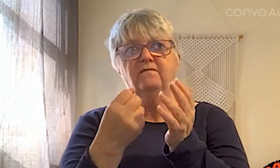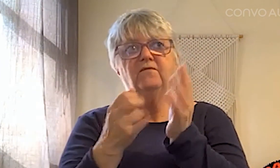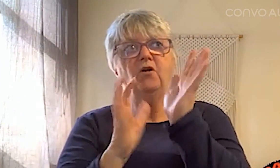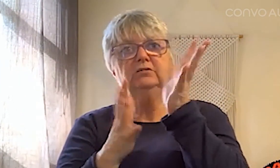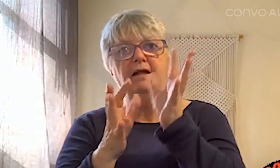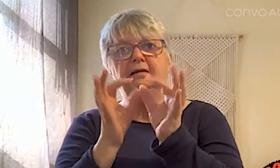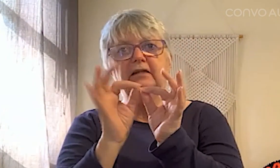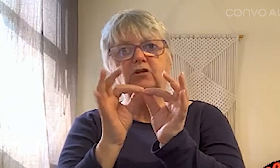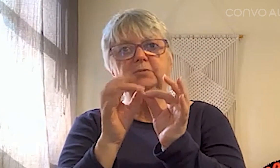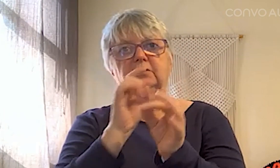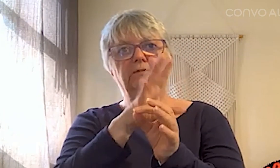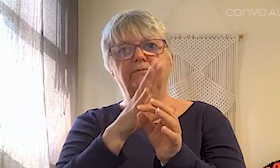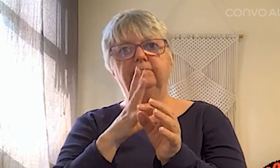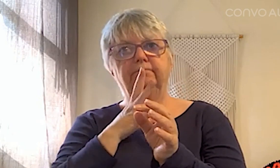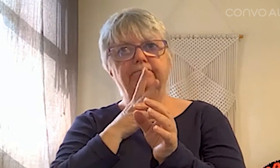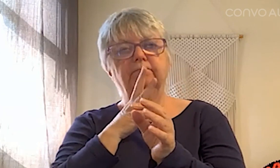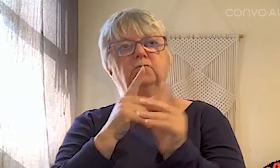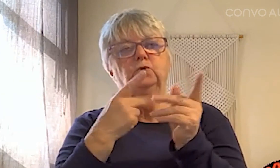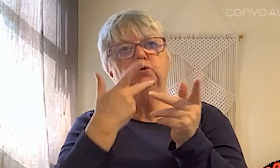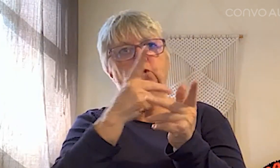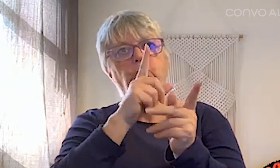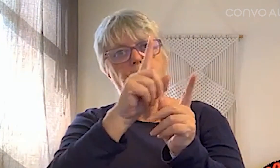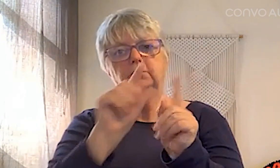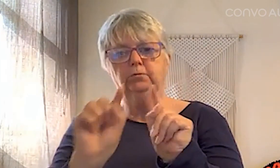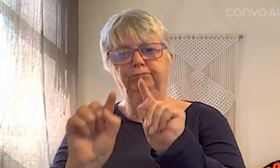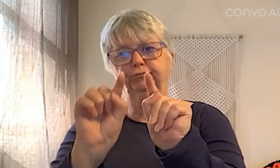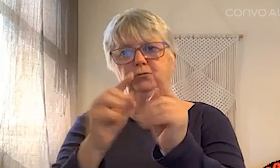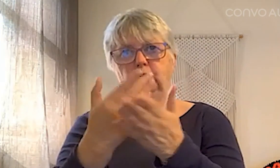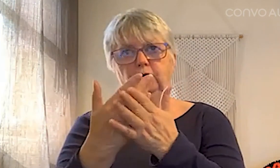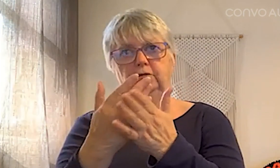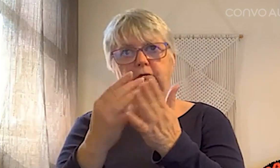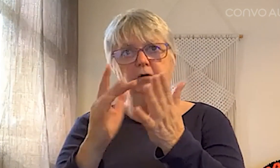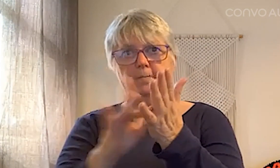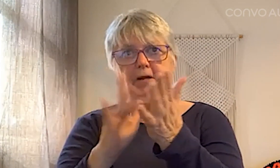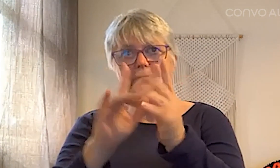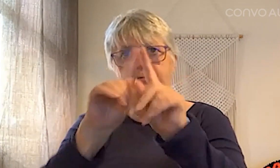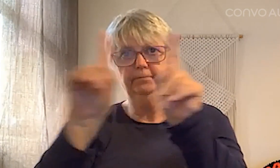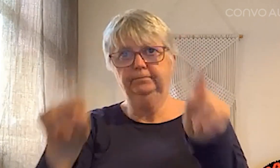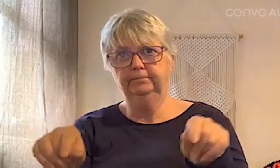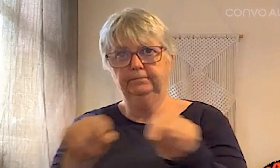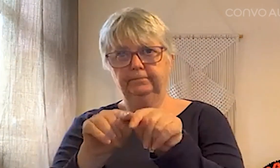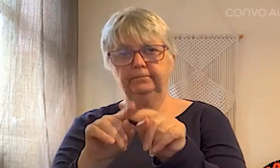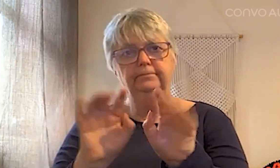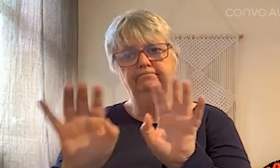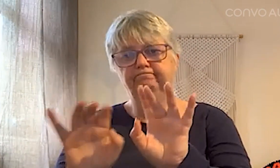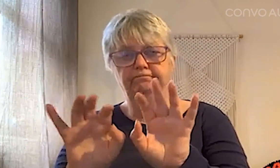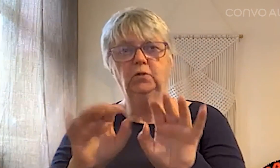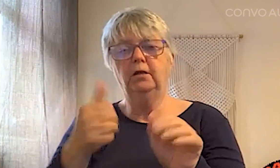to an Auslan interpreter. They weren't quite sure what I meant at first. On my iPad I set up Convo